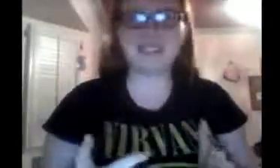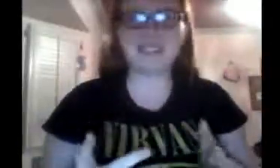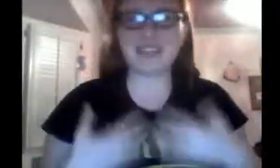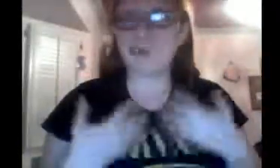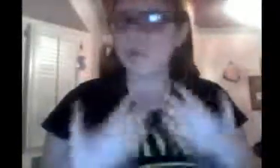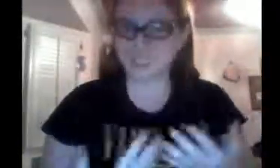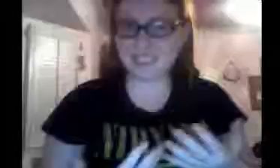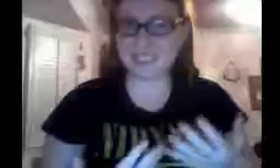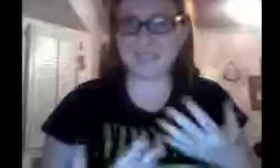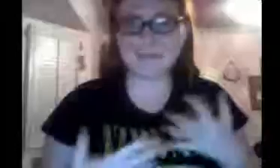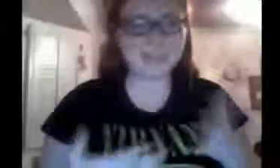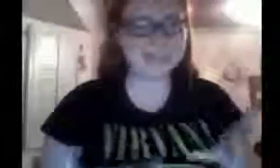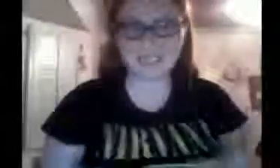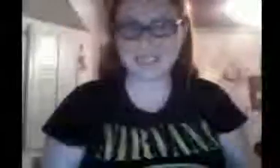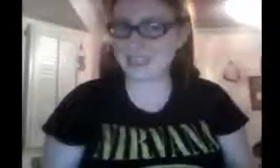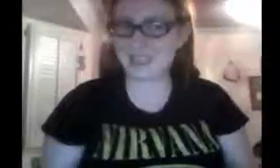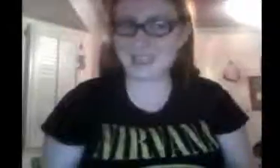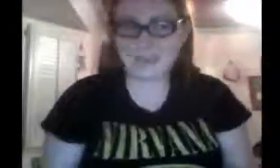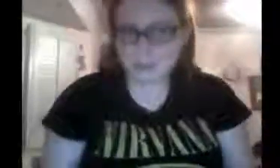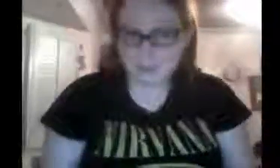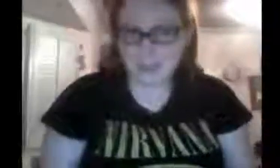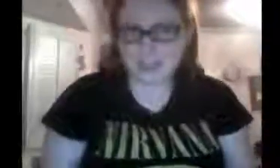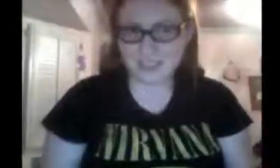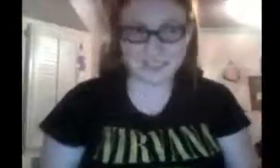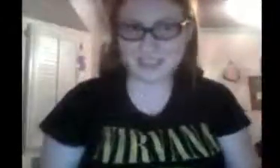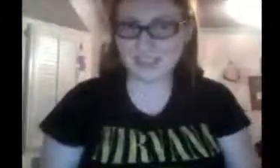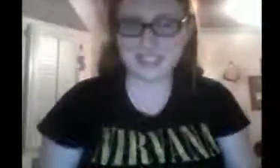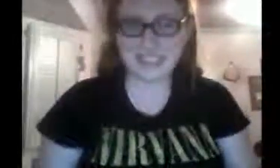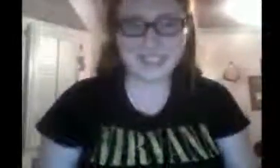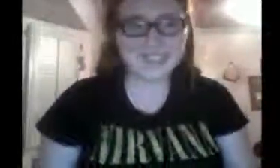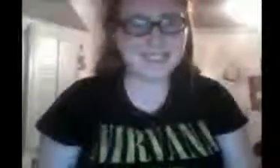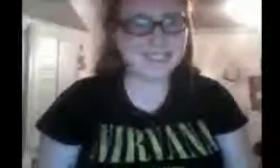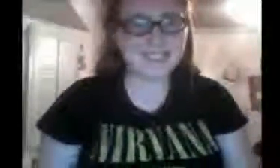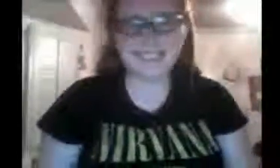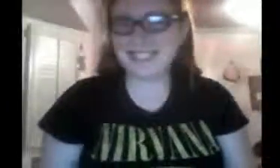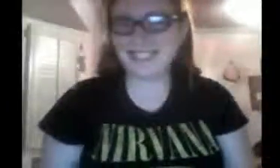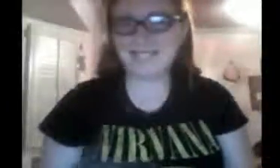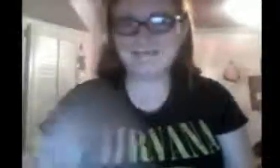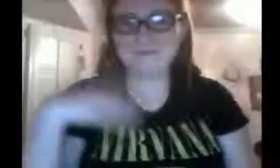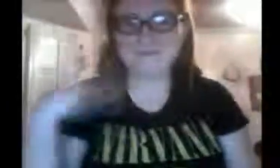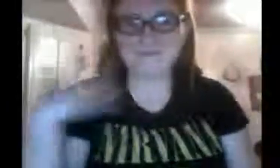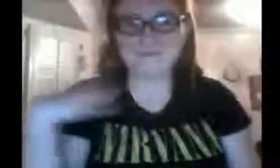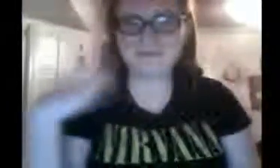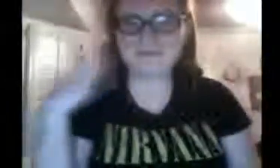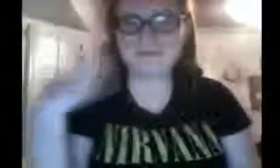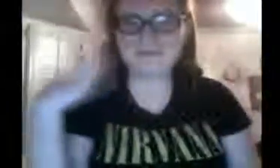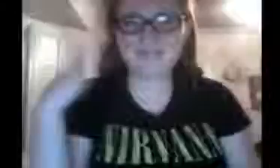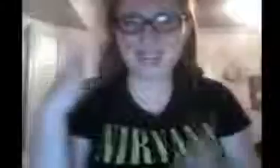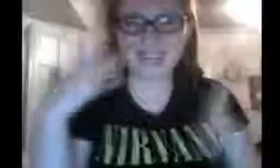Dawson, I wish it did, but it has something to do with my childhood. And it's just, sorry,